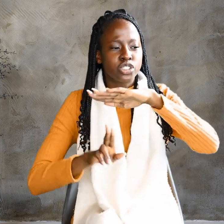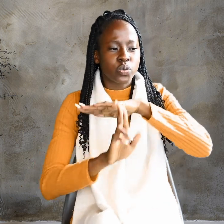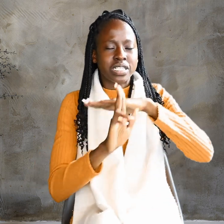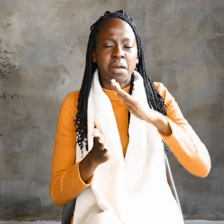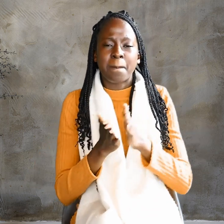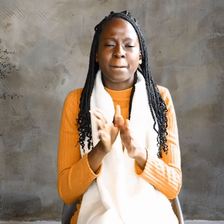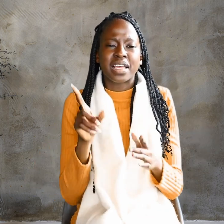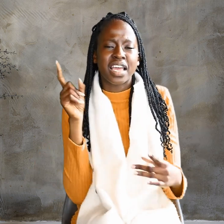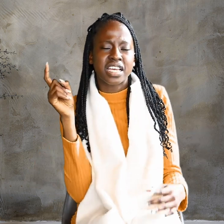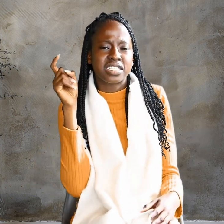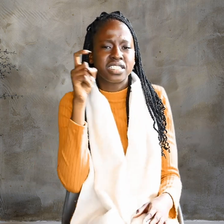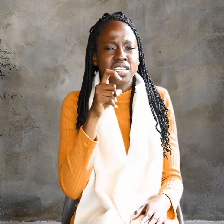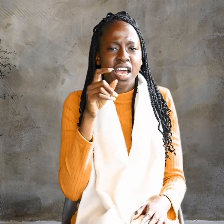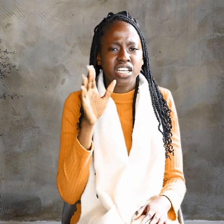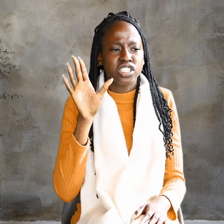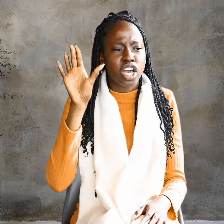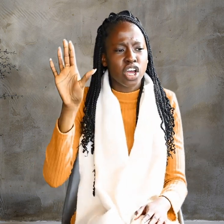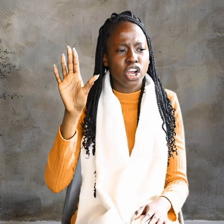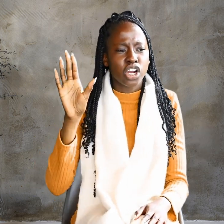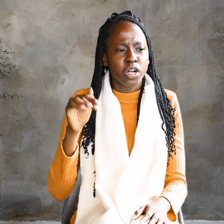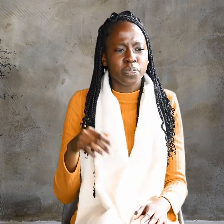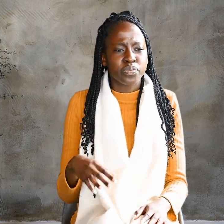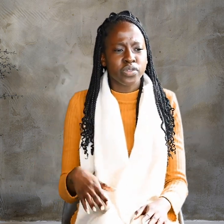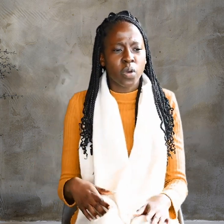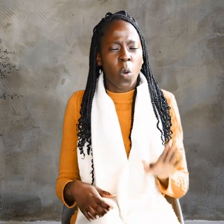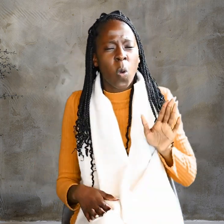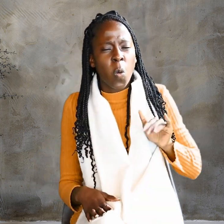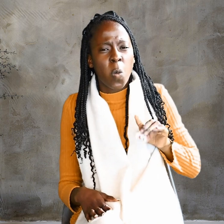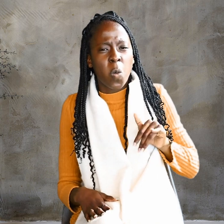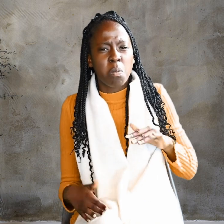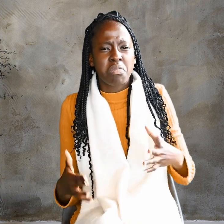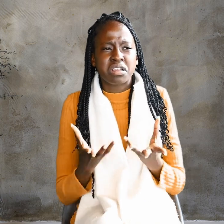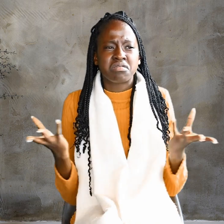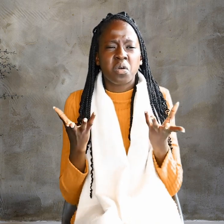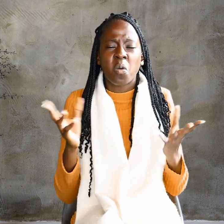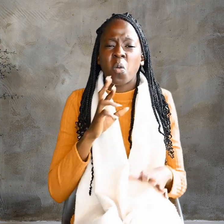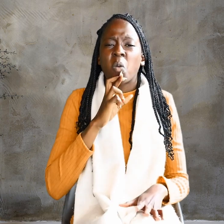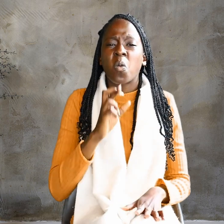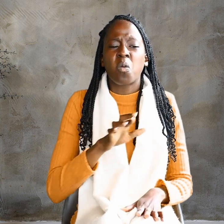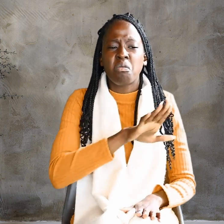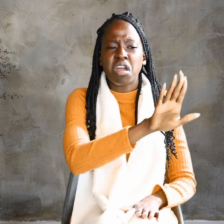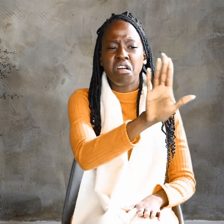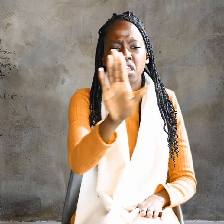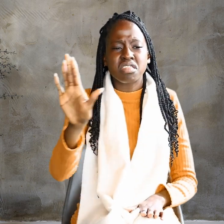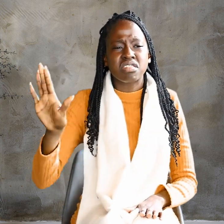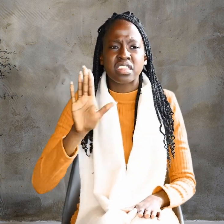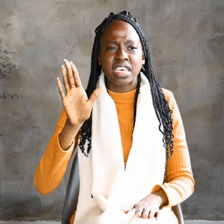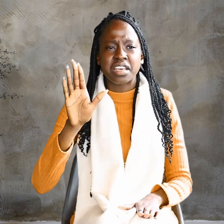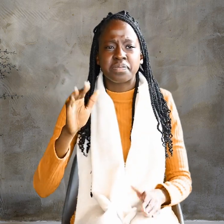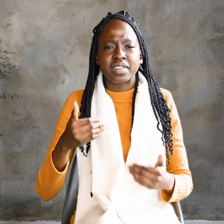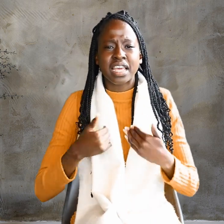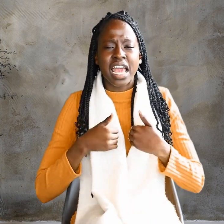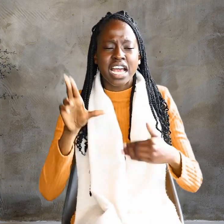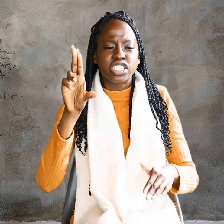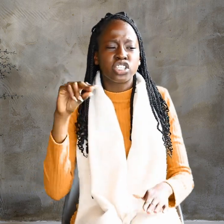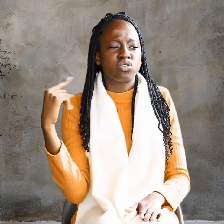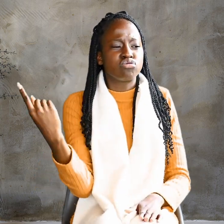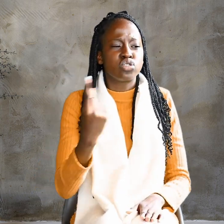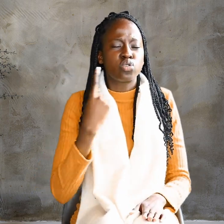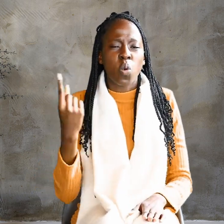Jesus straightened up and asked her, Woman, where are they? Has no